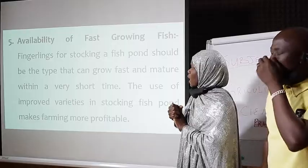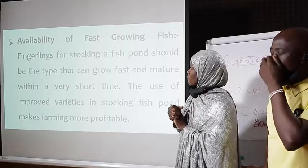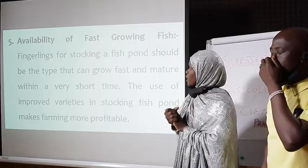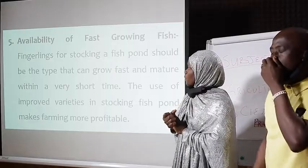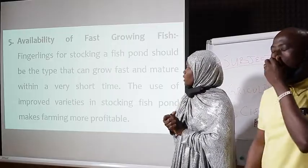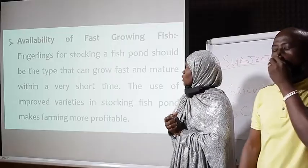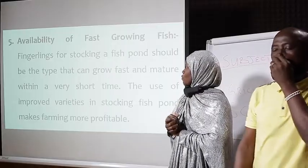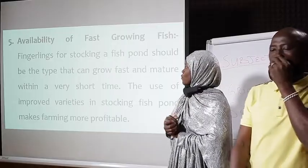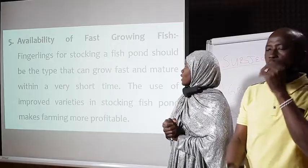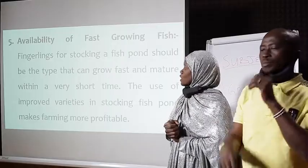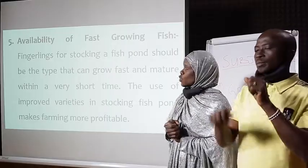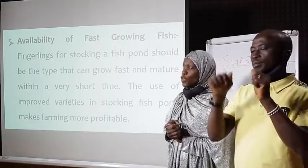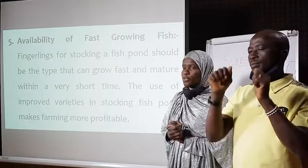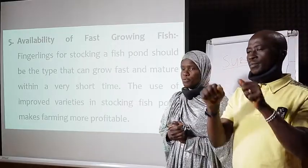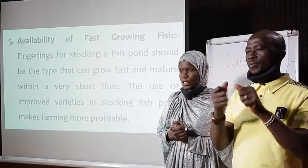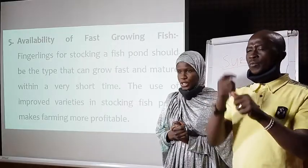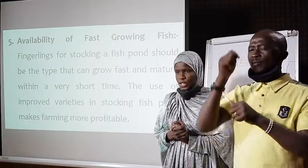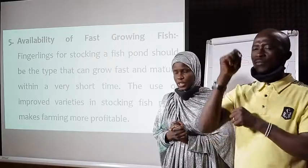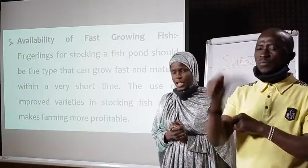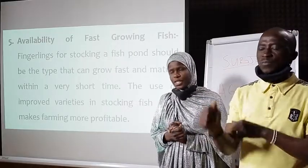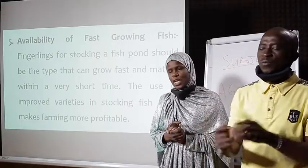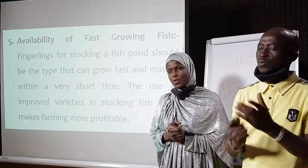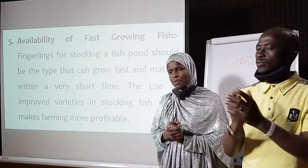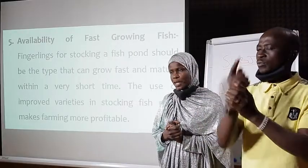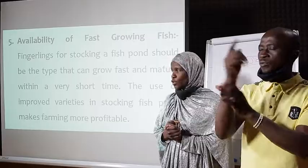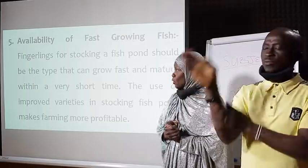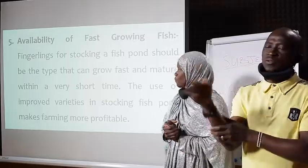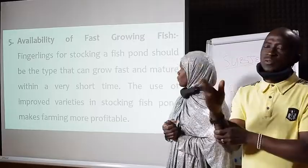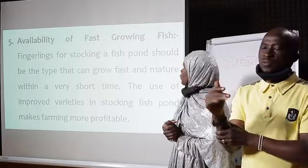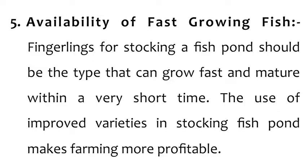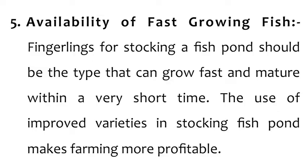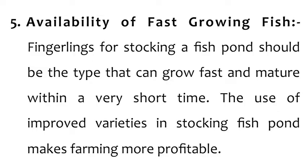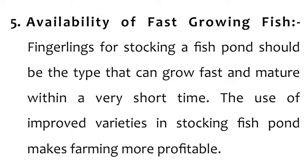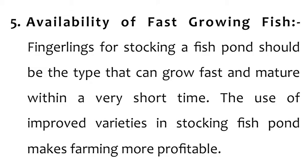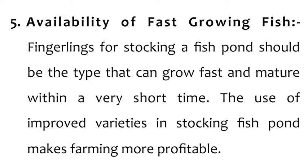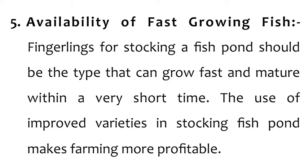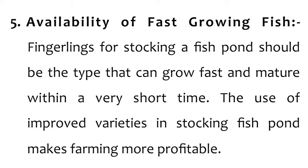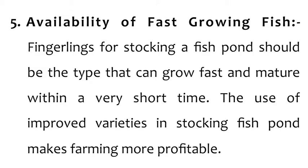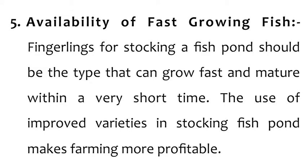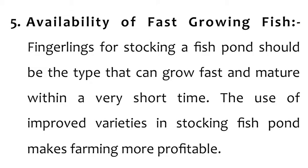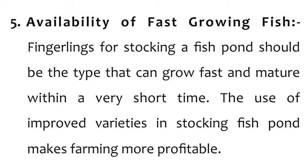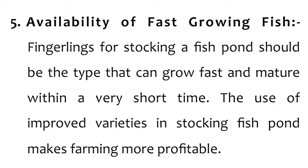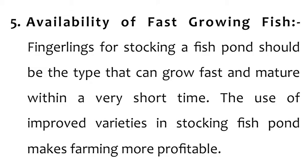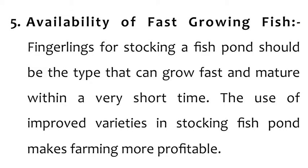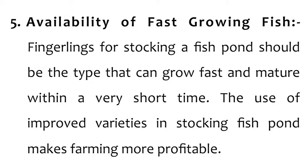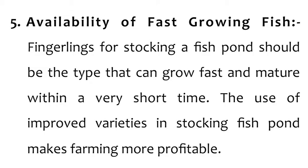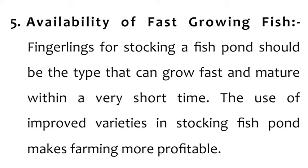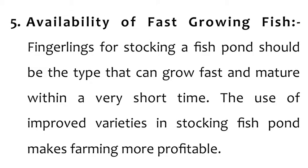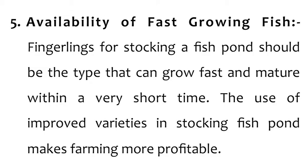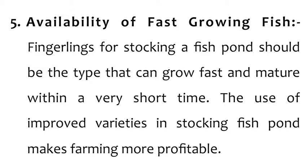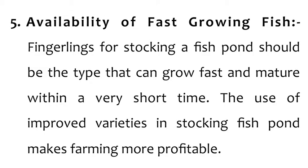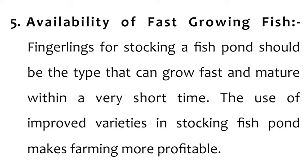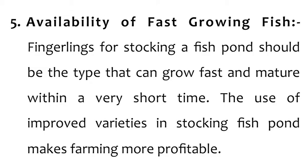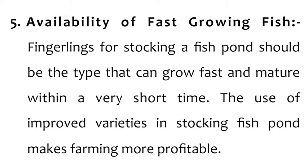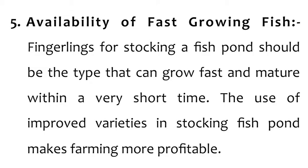availability of fast growing fish that is another factor fingerlings for stocking a